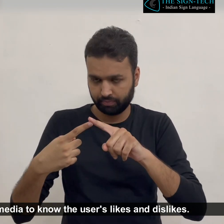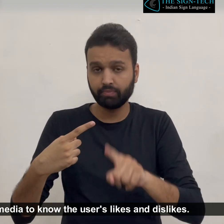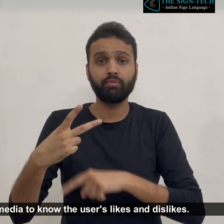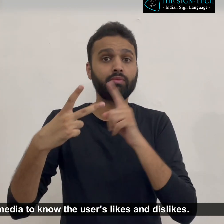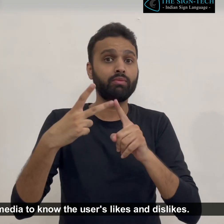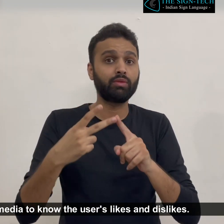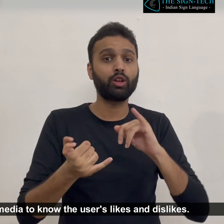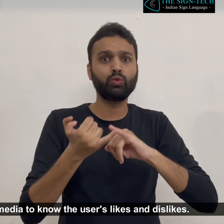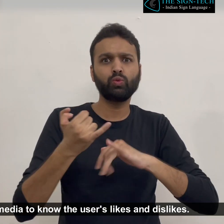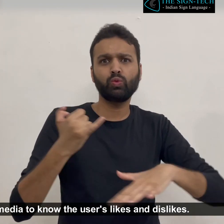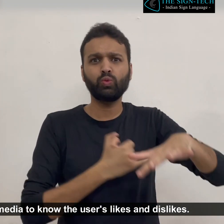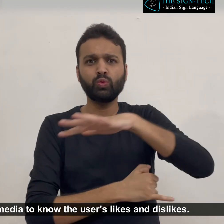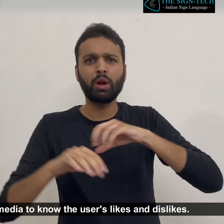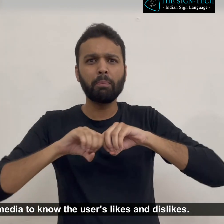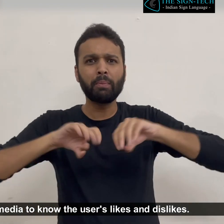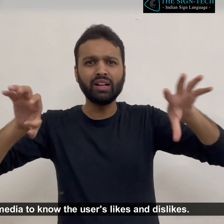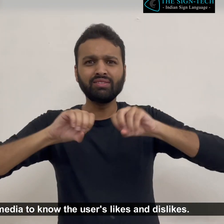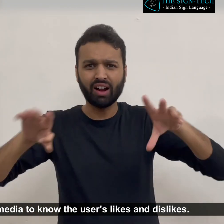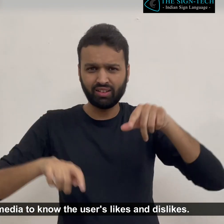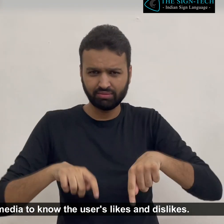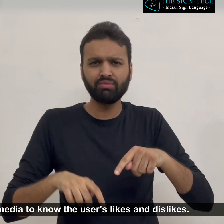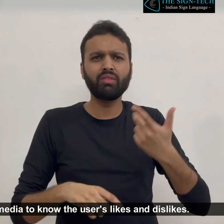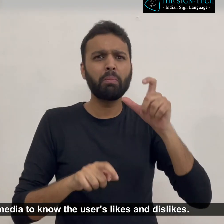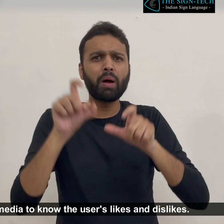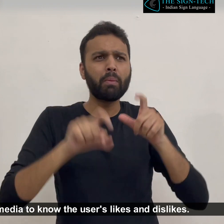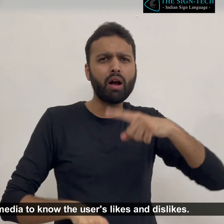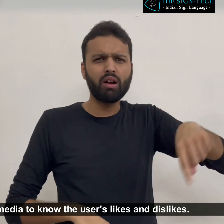It is used in social media to know the user's likes and dislikes.